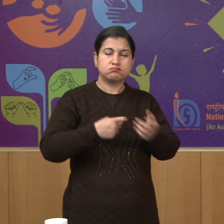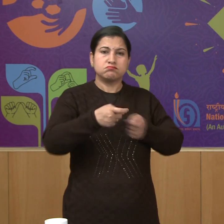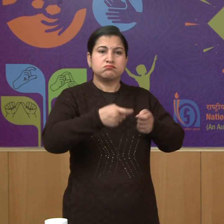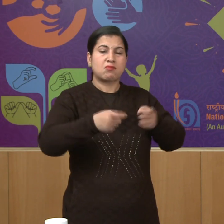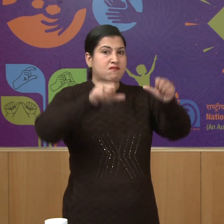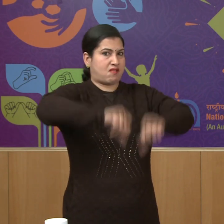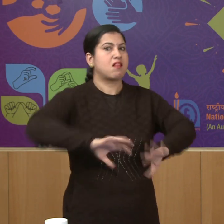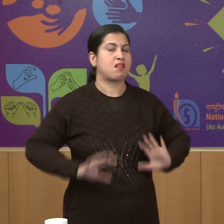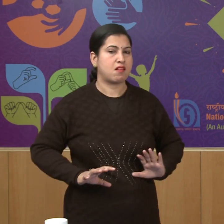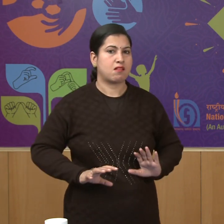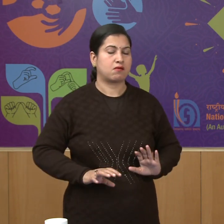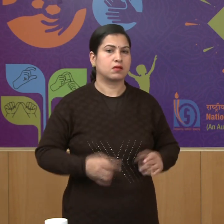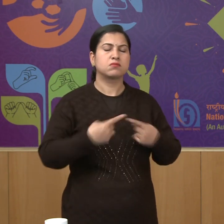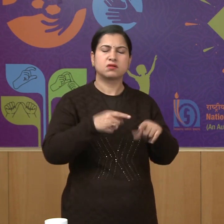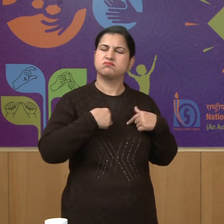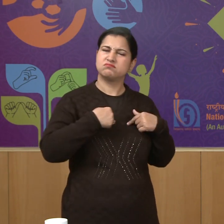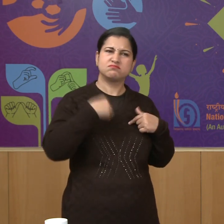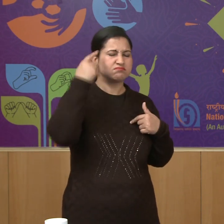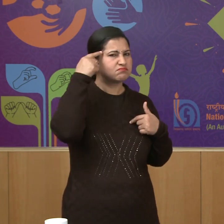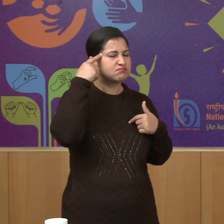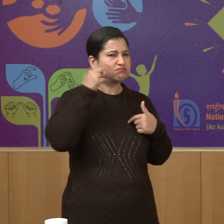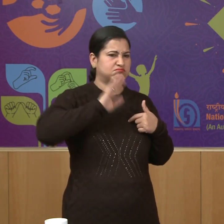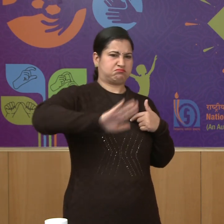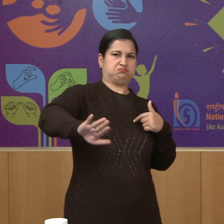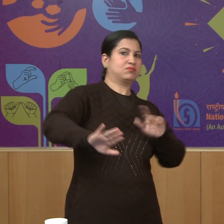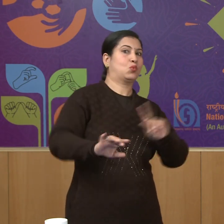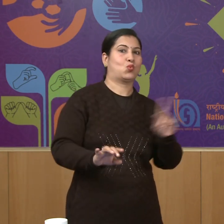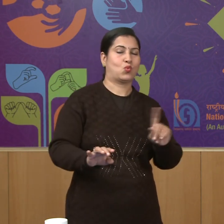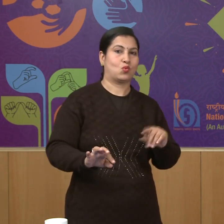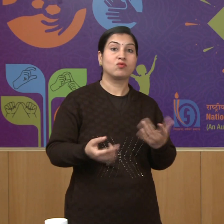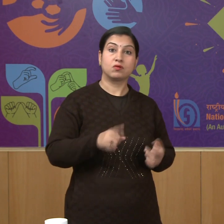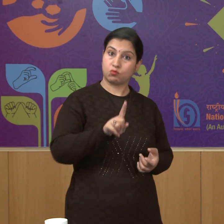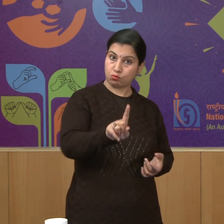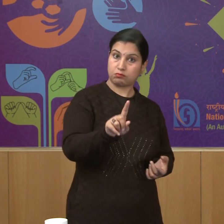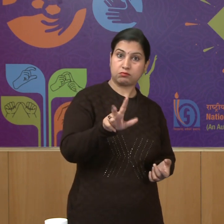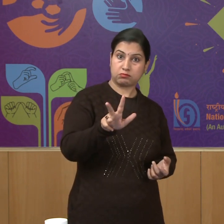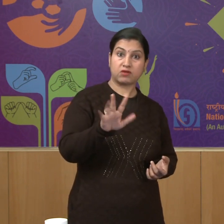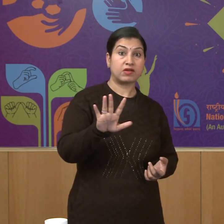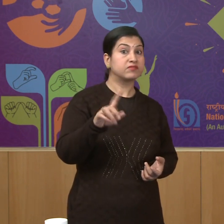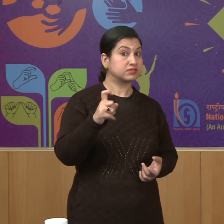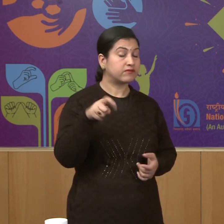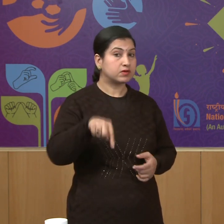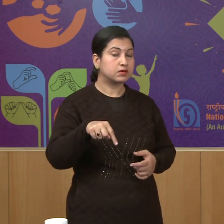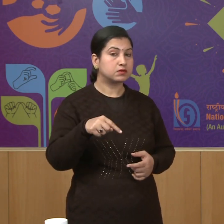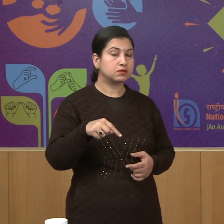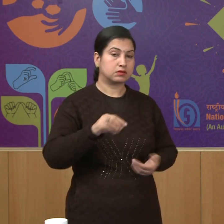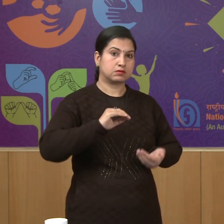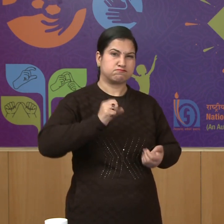However, we cannot deny that the 1857 revolt was the first big challenge